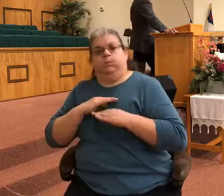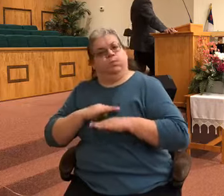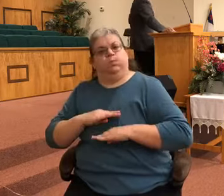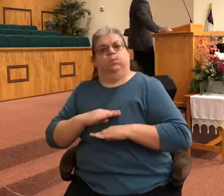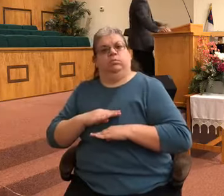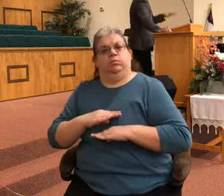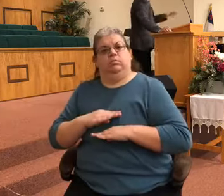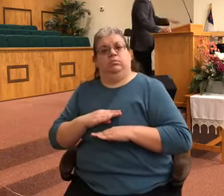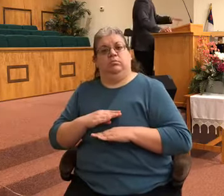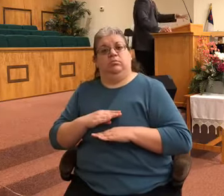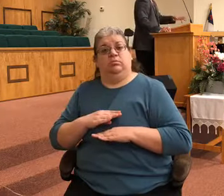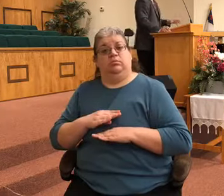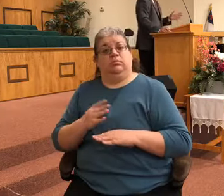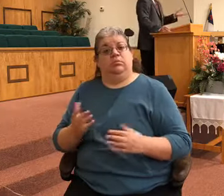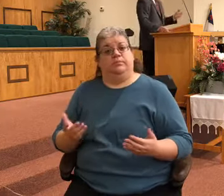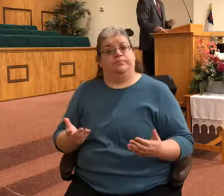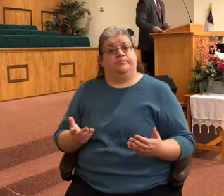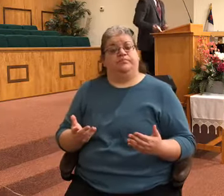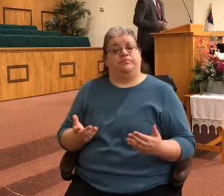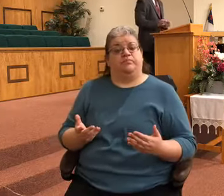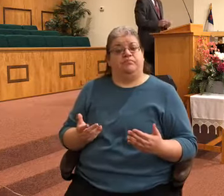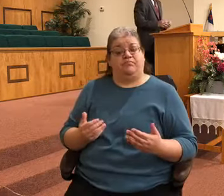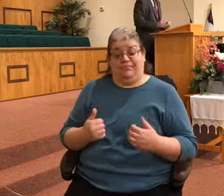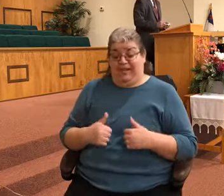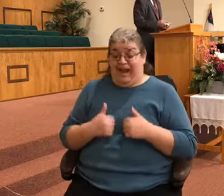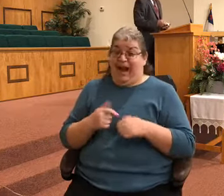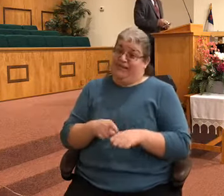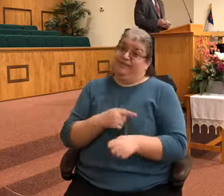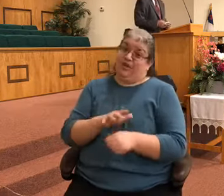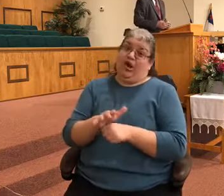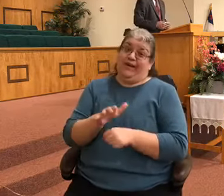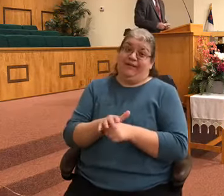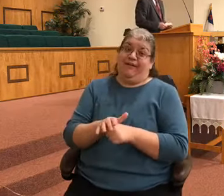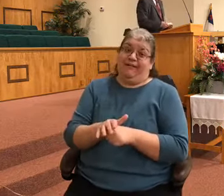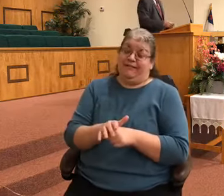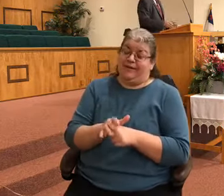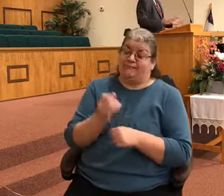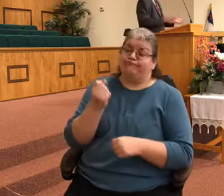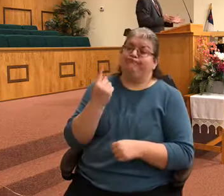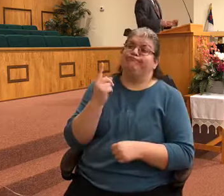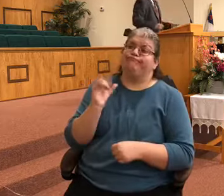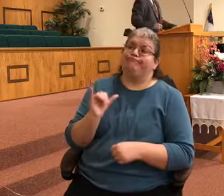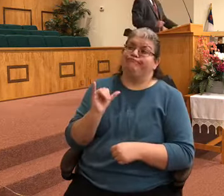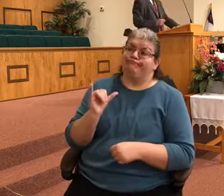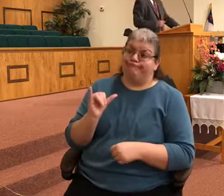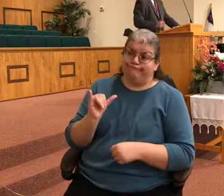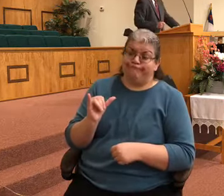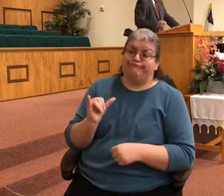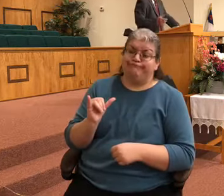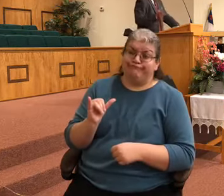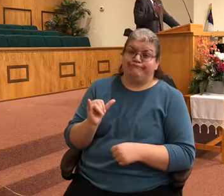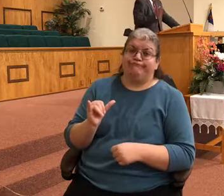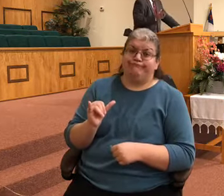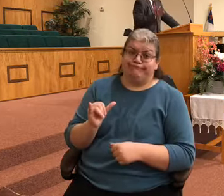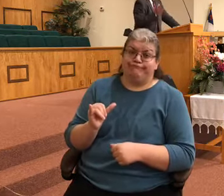And I've lived just long enough to discover that the great truth of your private